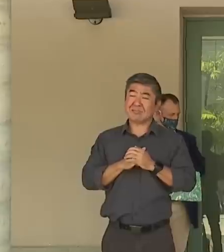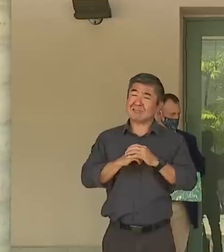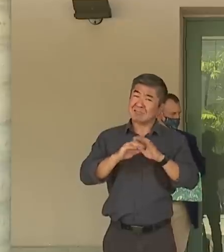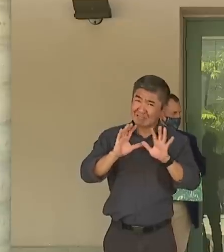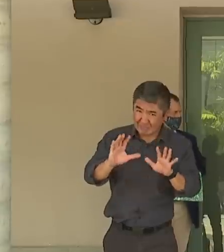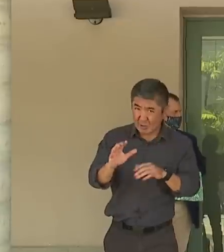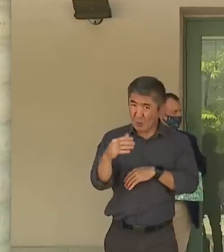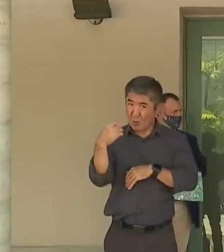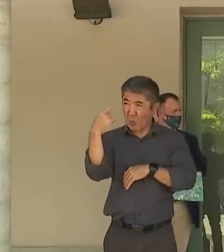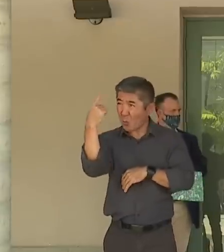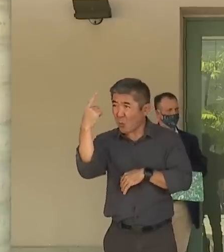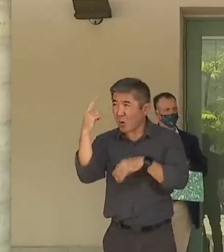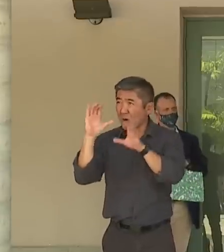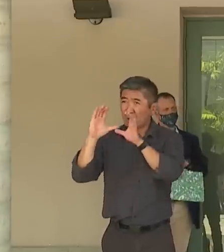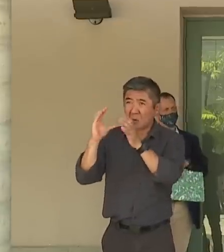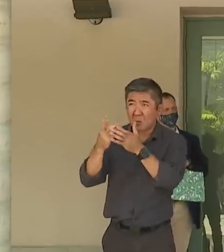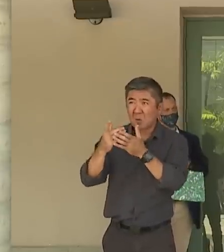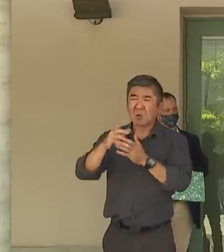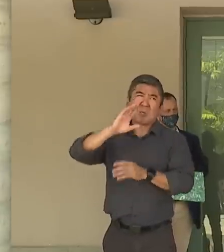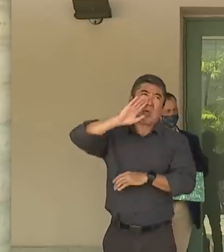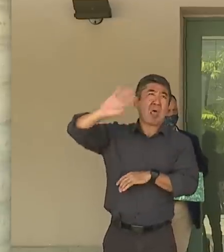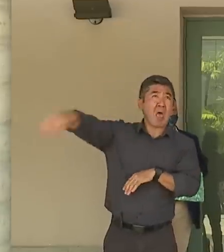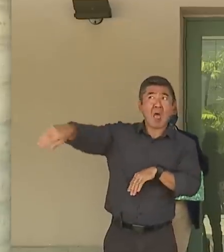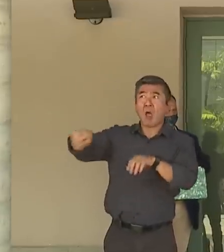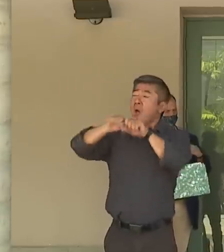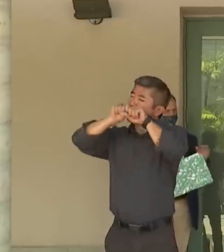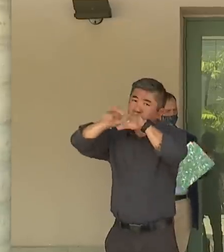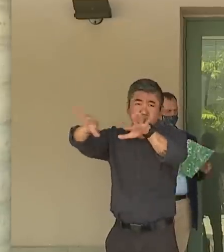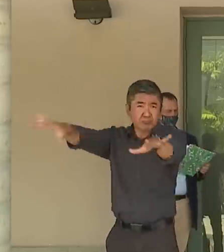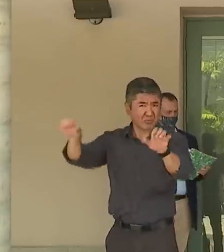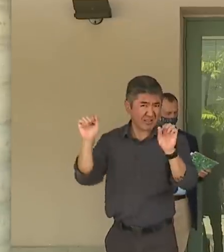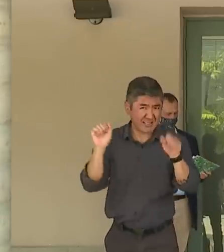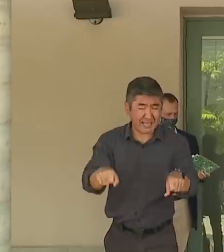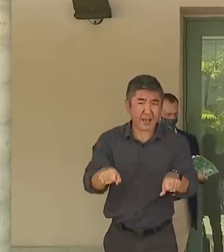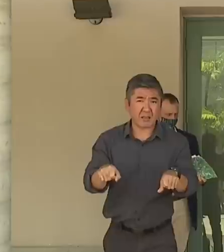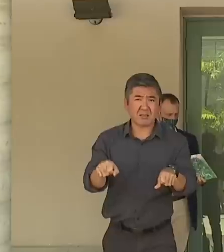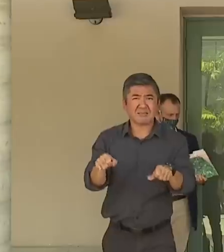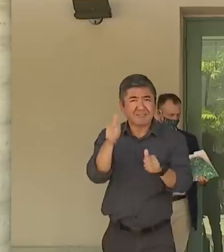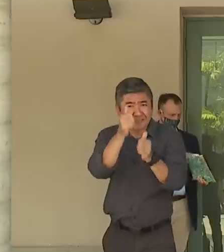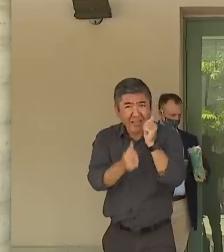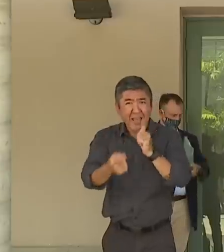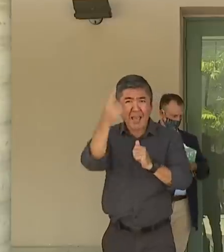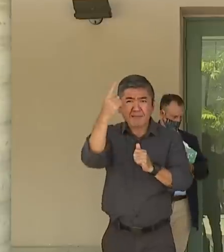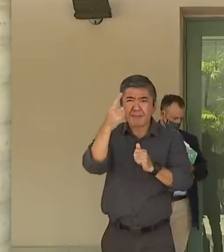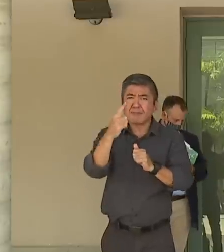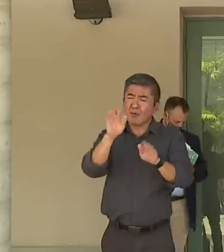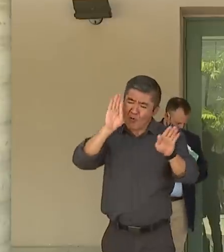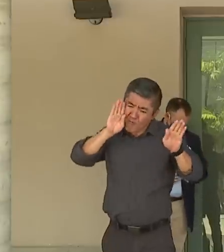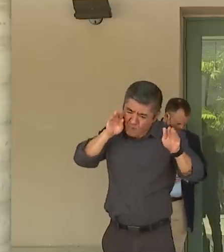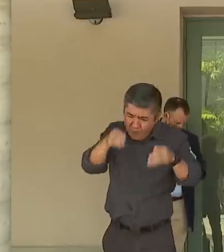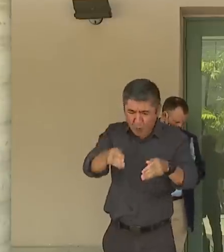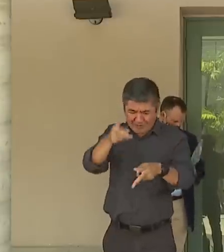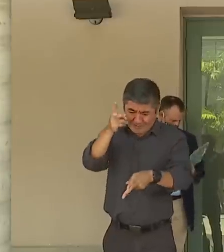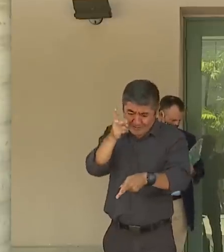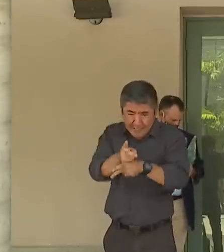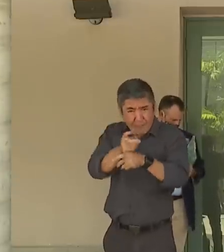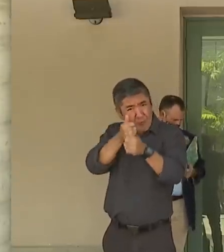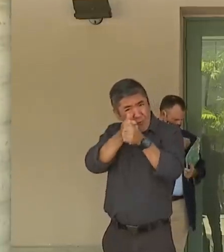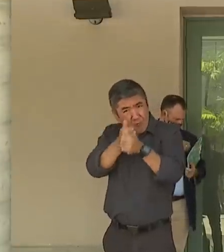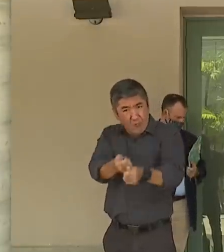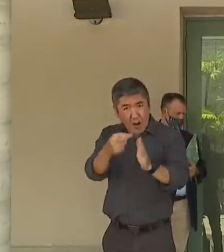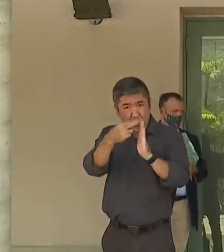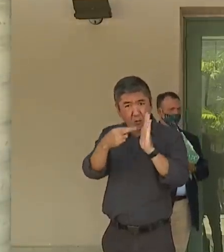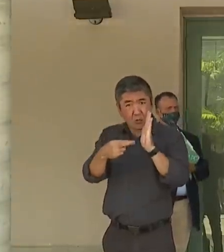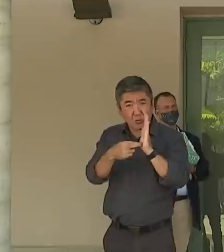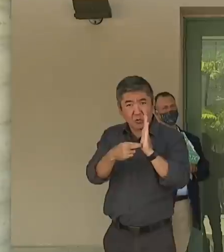is one weak link for this all to fall apart. And so we need everyone to do their part. And if you do it, if you commit to it for the next two weeks, then I'm